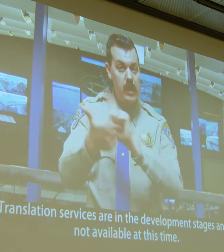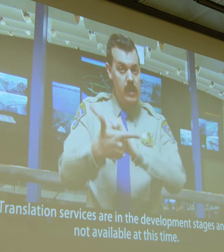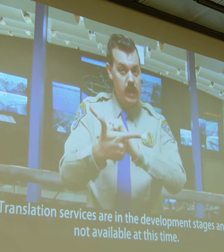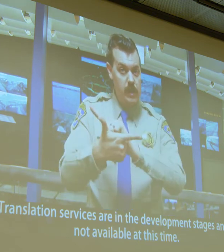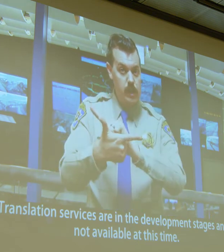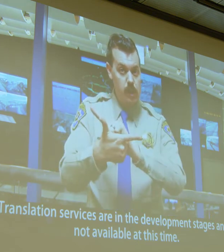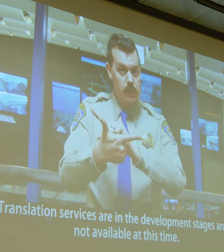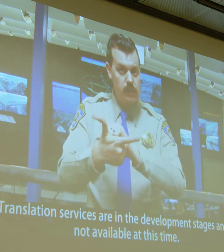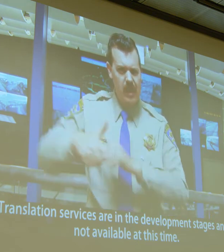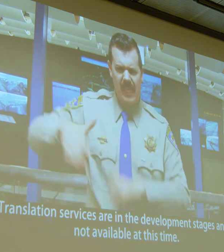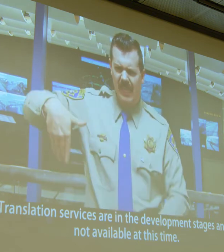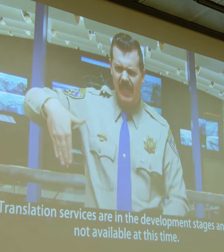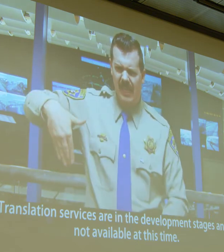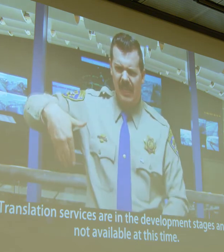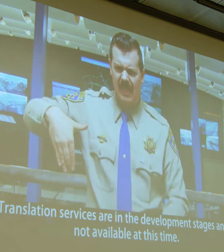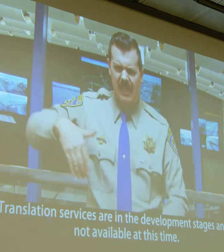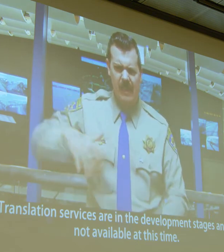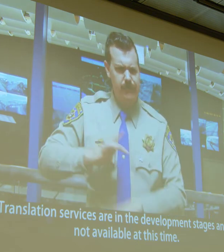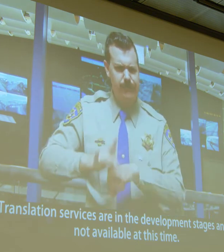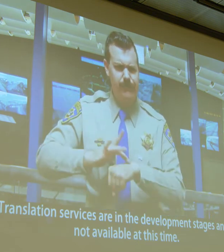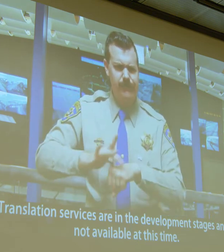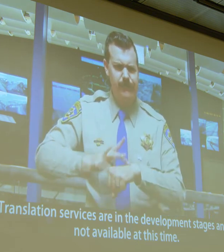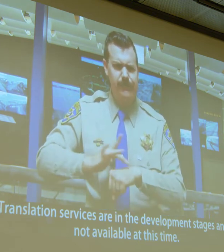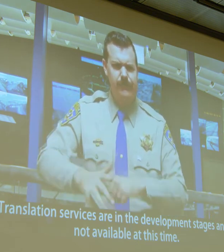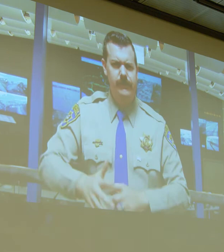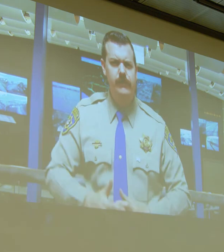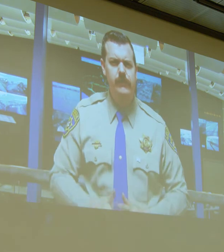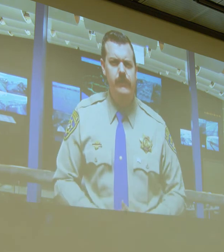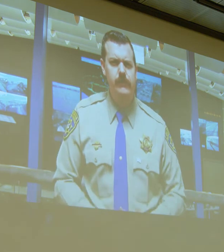in the development stages and not available at this time.